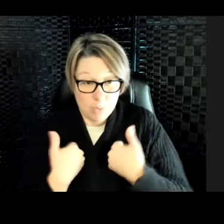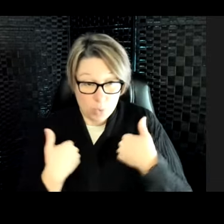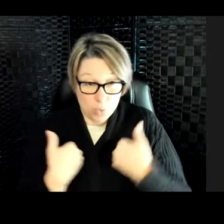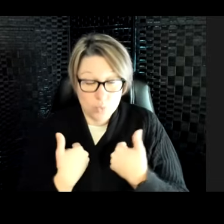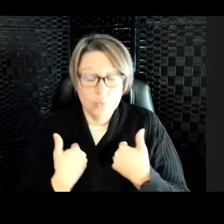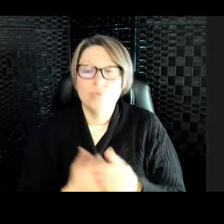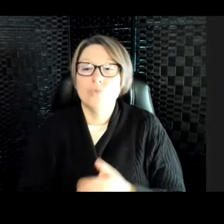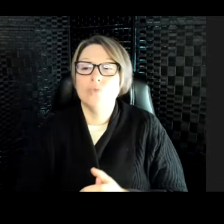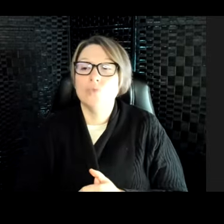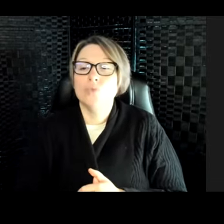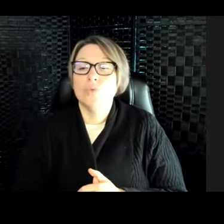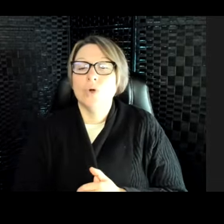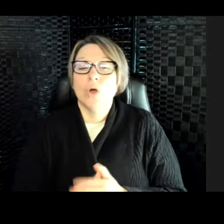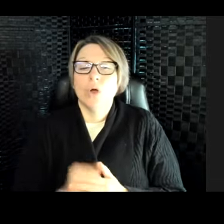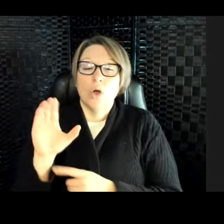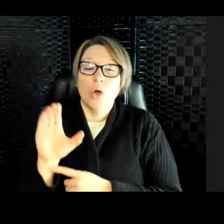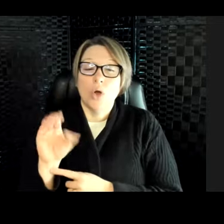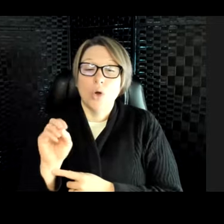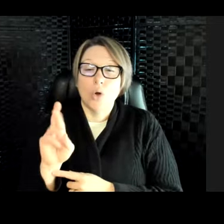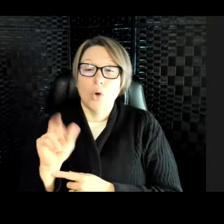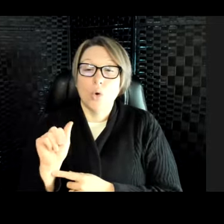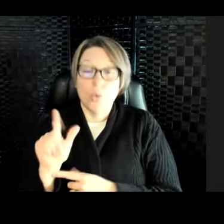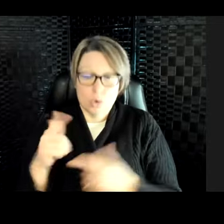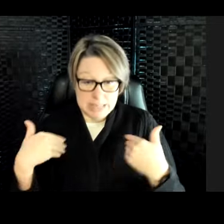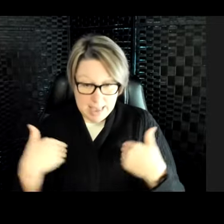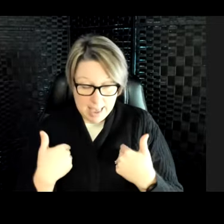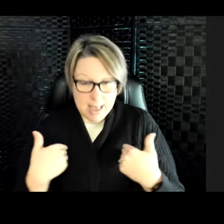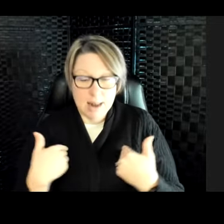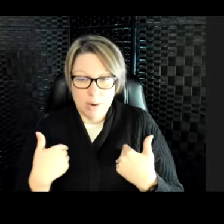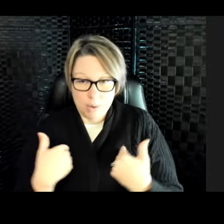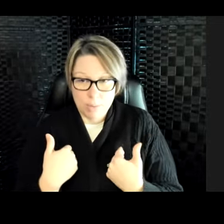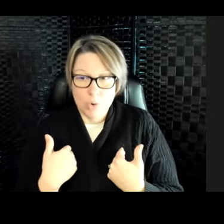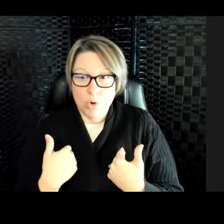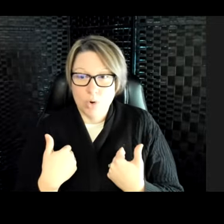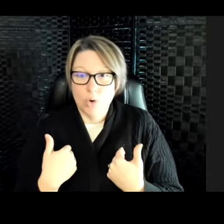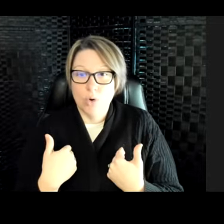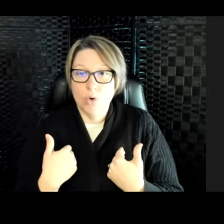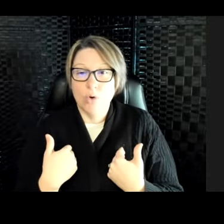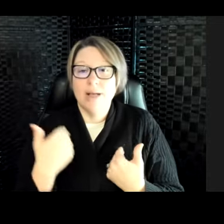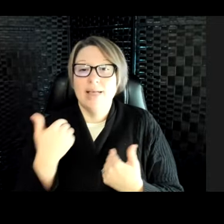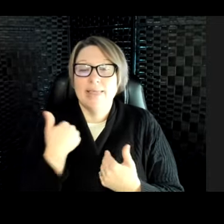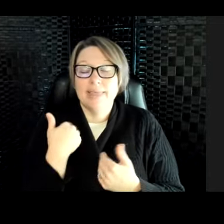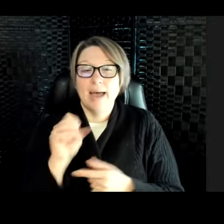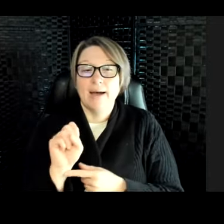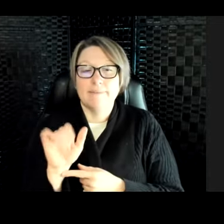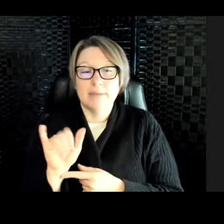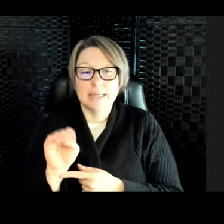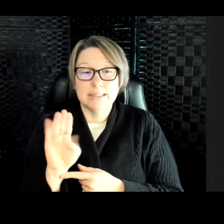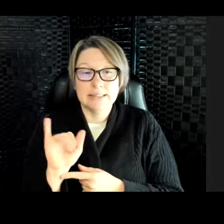So coral is an animal and they have a symbiotic relationship with little